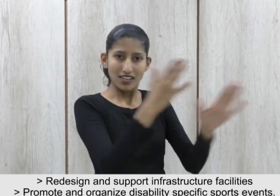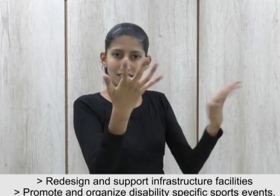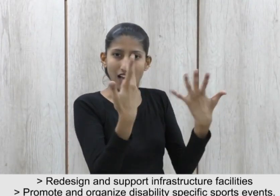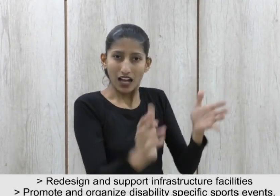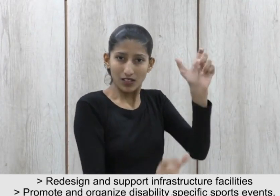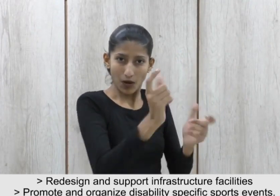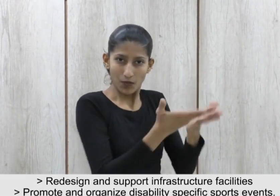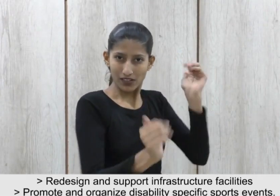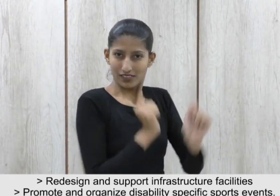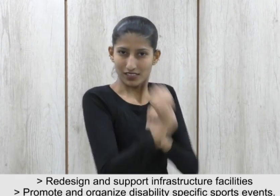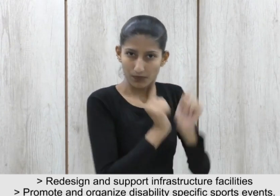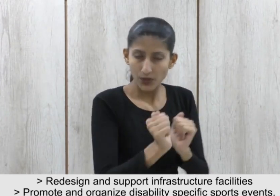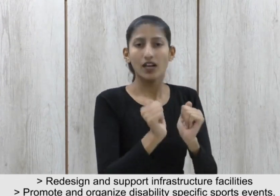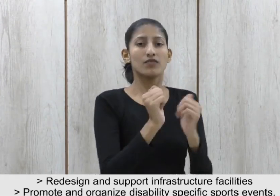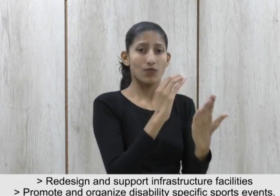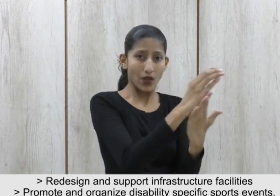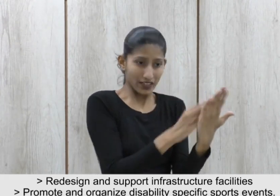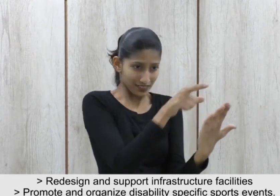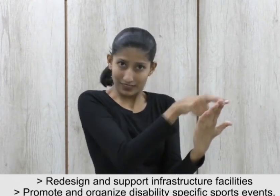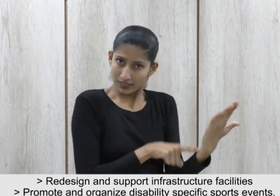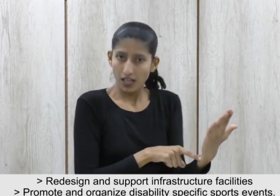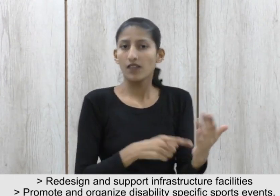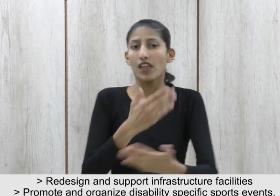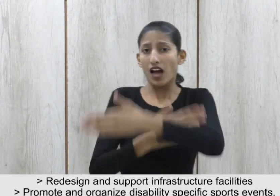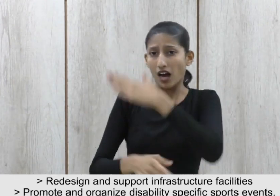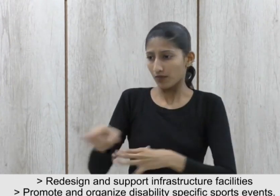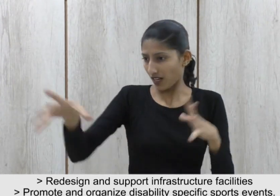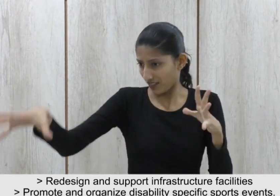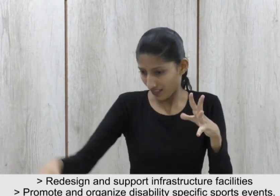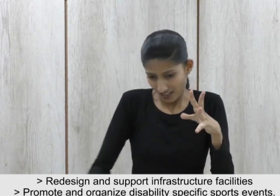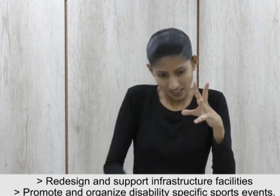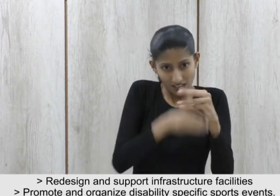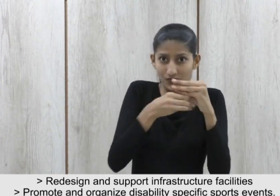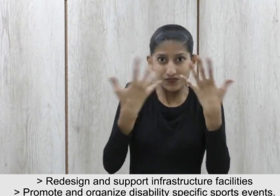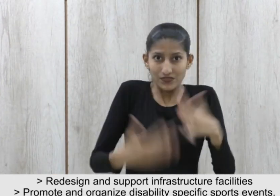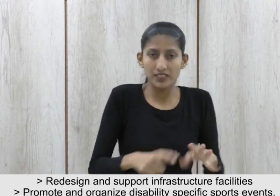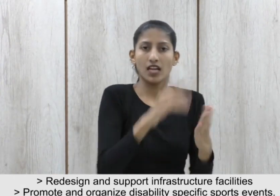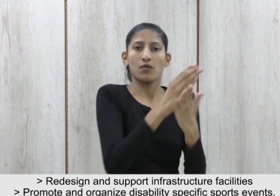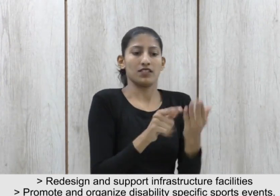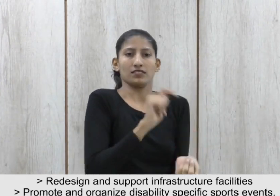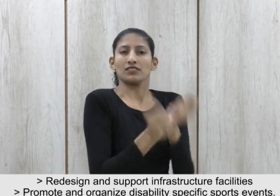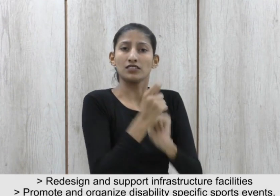Redesign and support 10.600